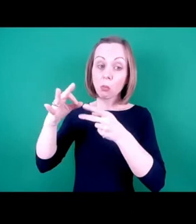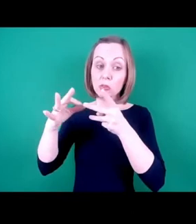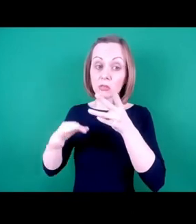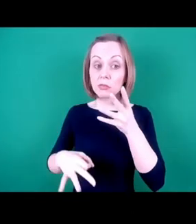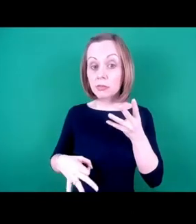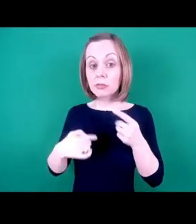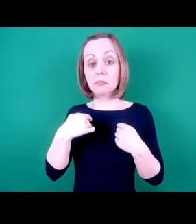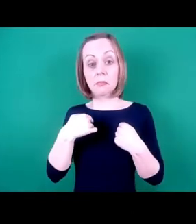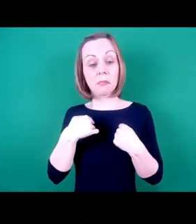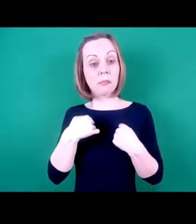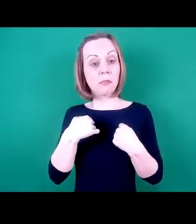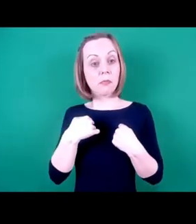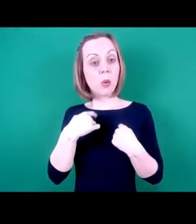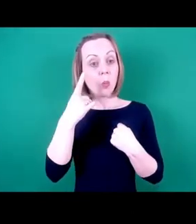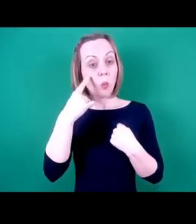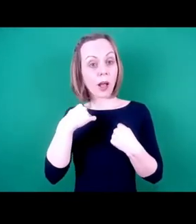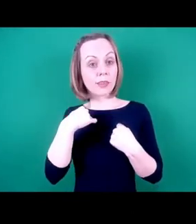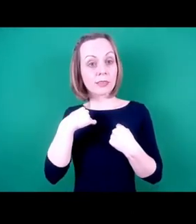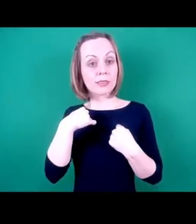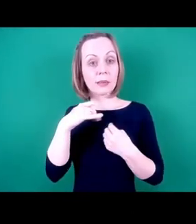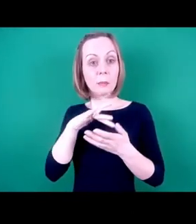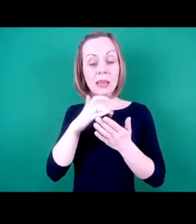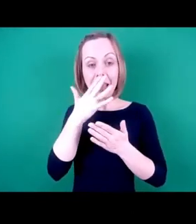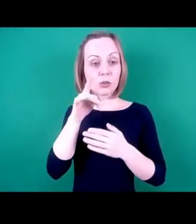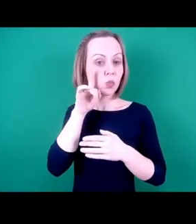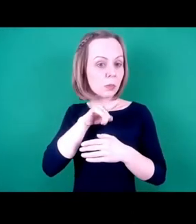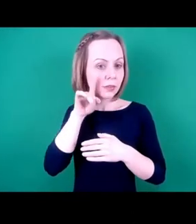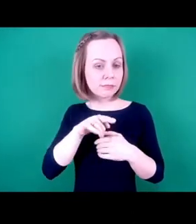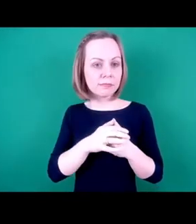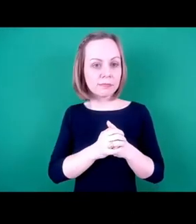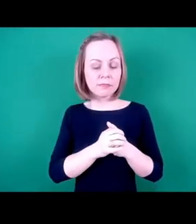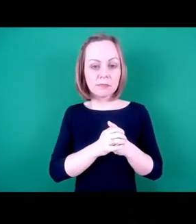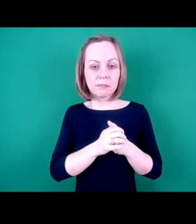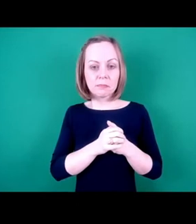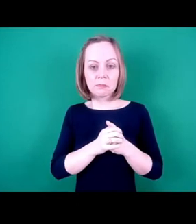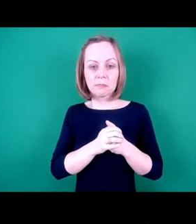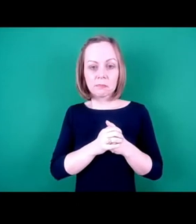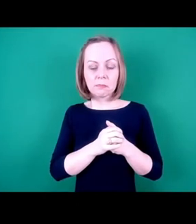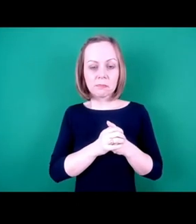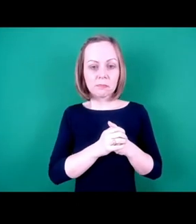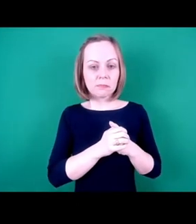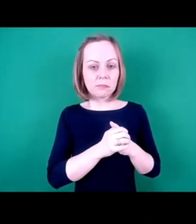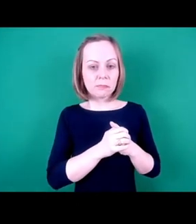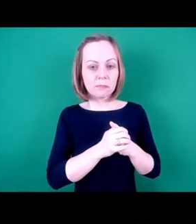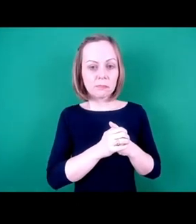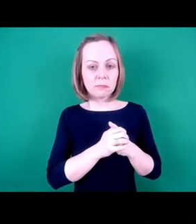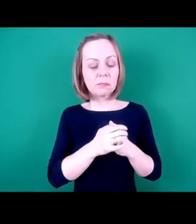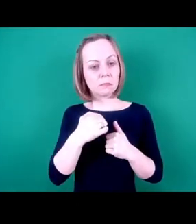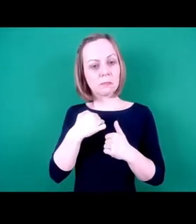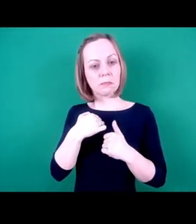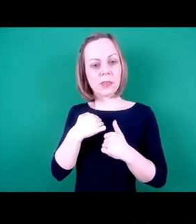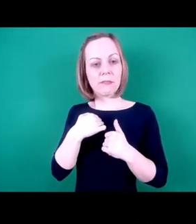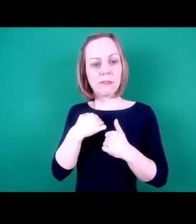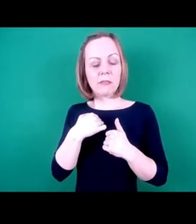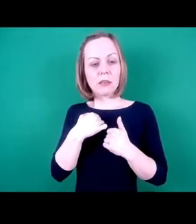But I'm a white, middle aged woman. I live with bilateral moderate hearing